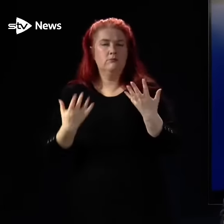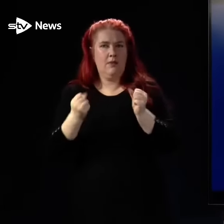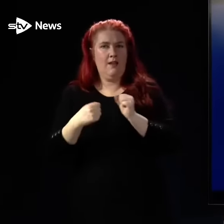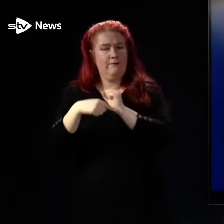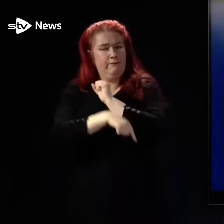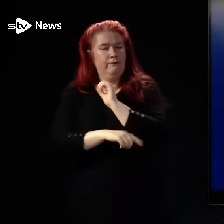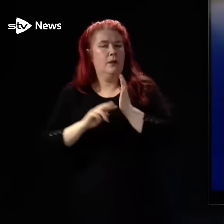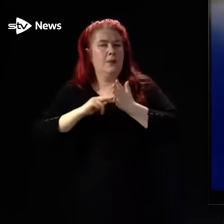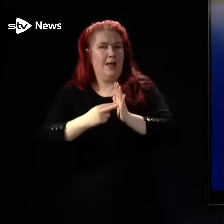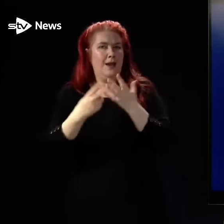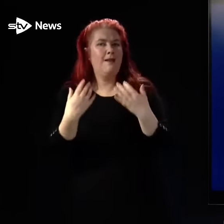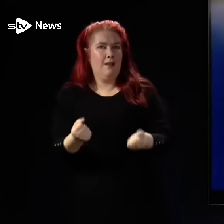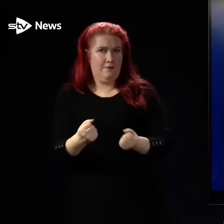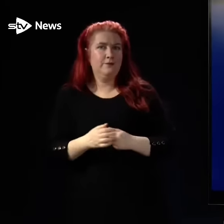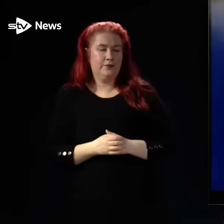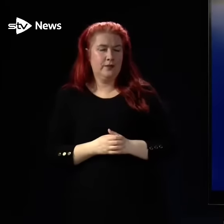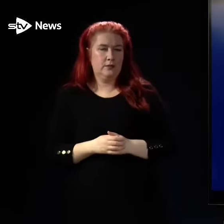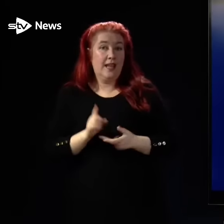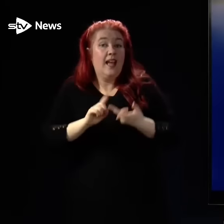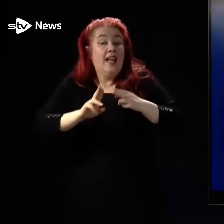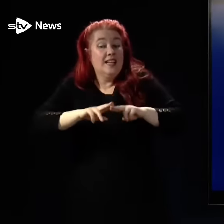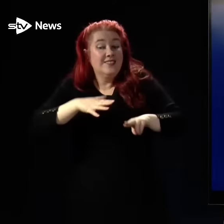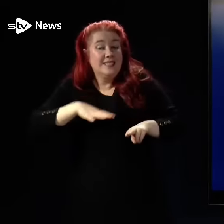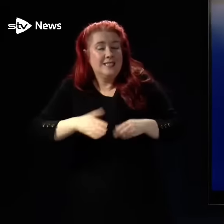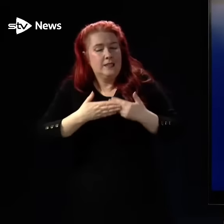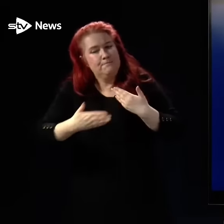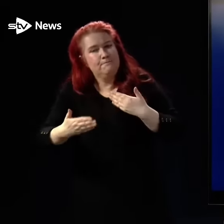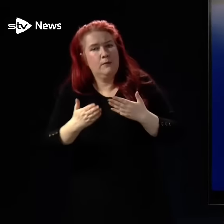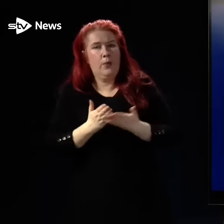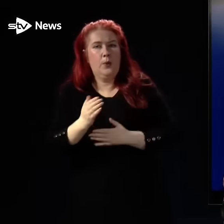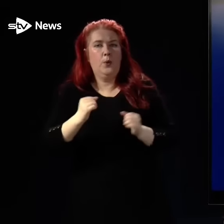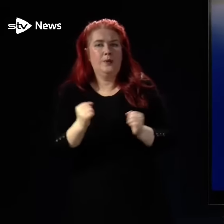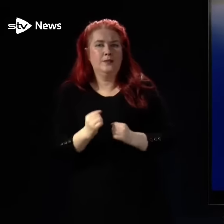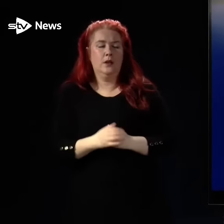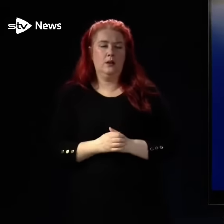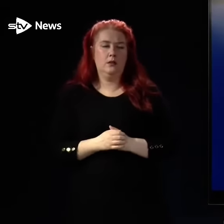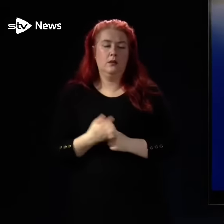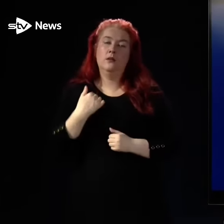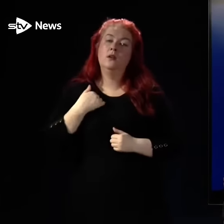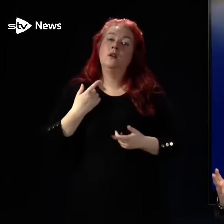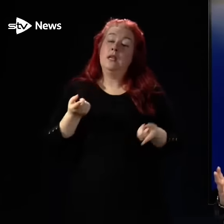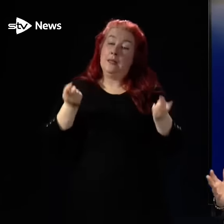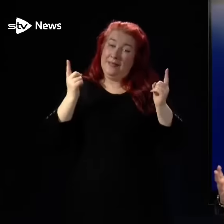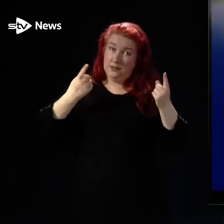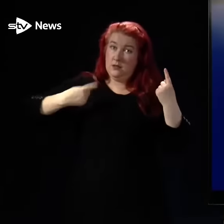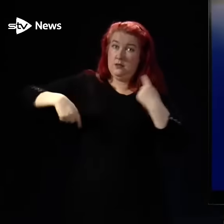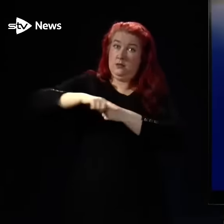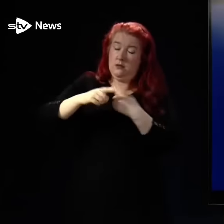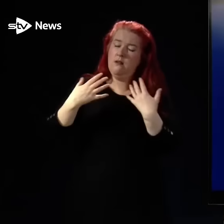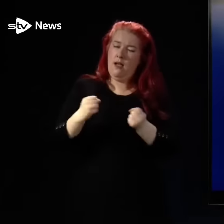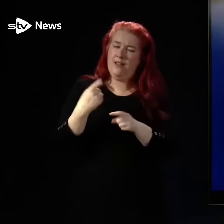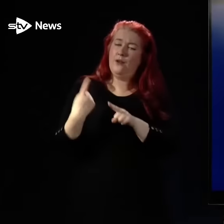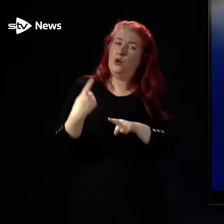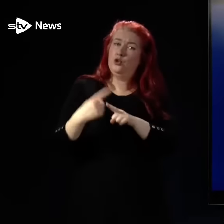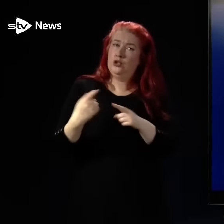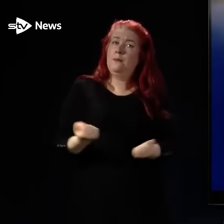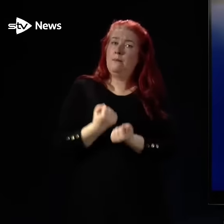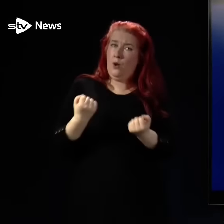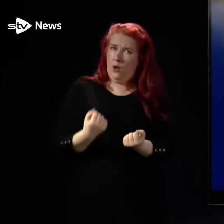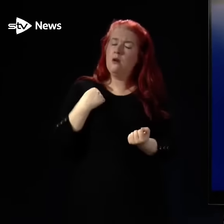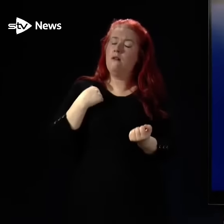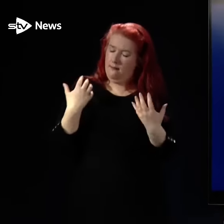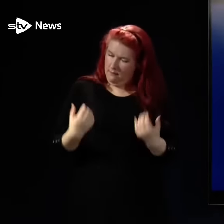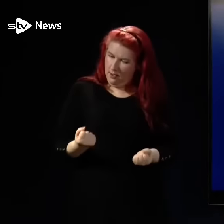prove necessary over the remainder of the winter. Ministers do, of course, have emergency powers and the ability